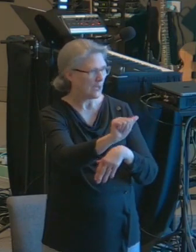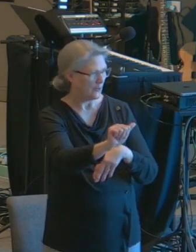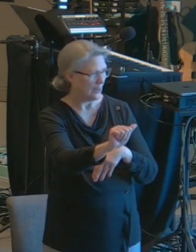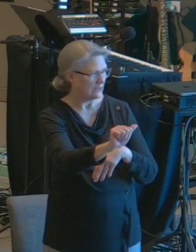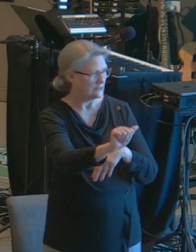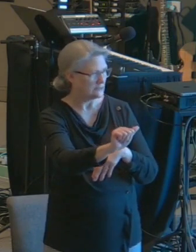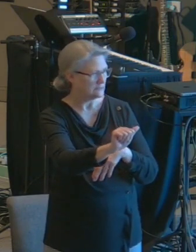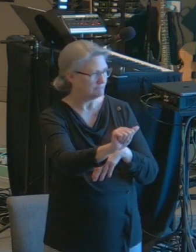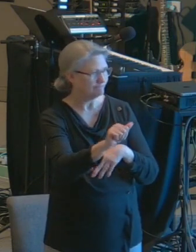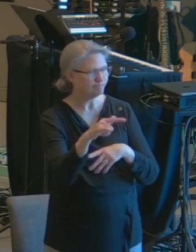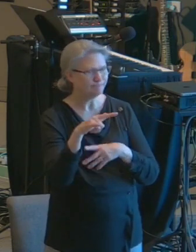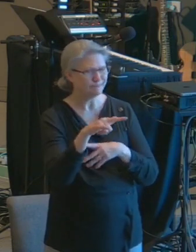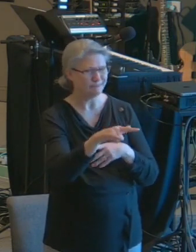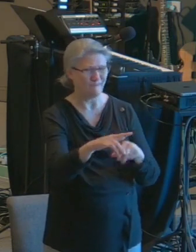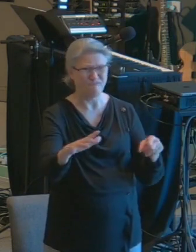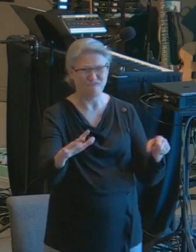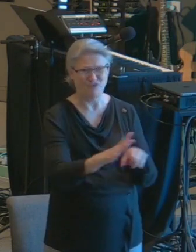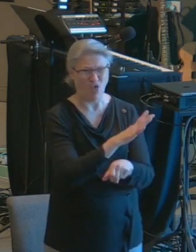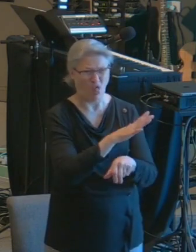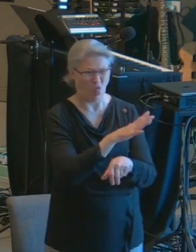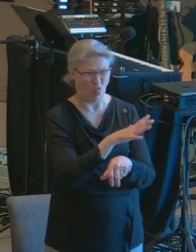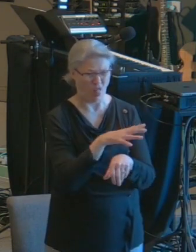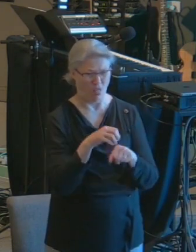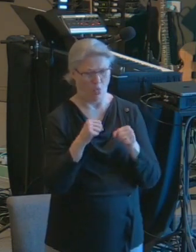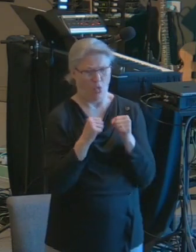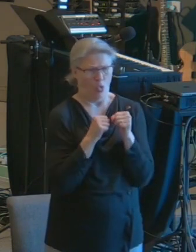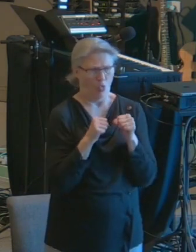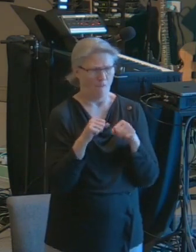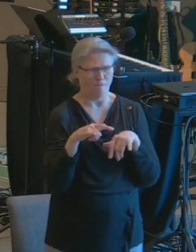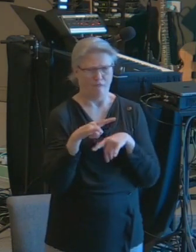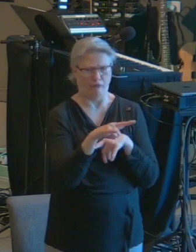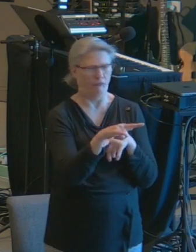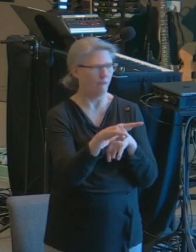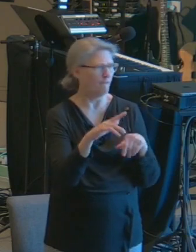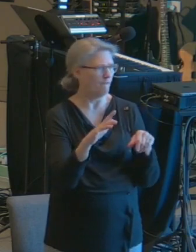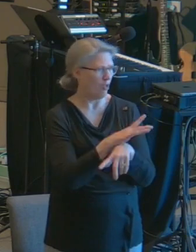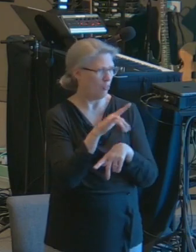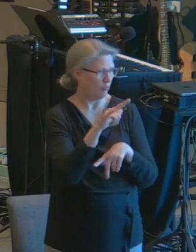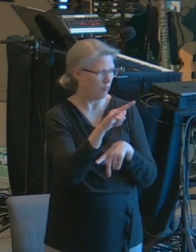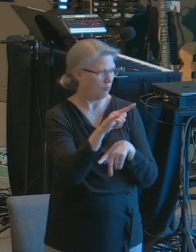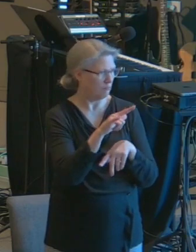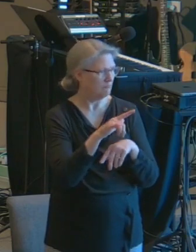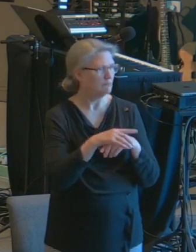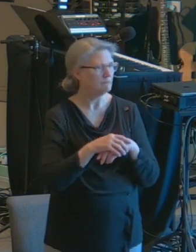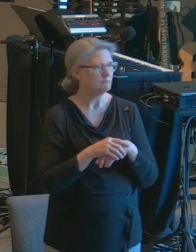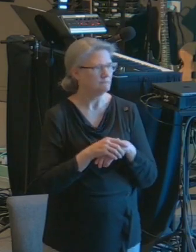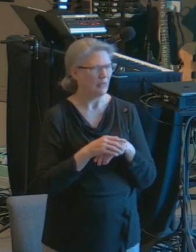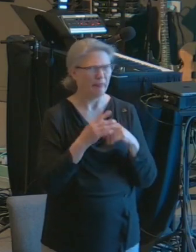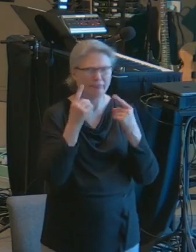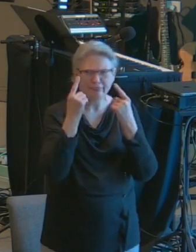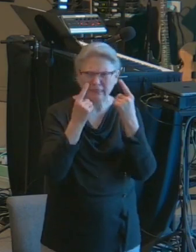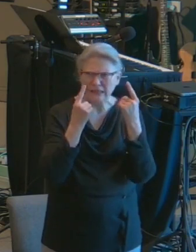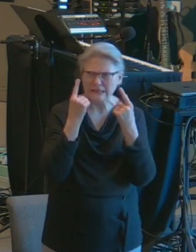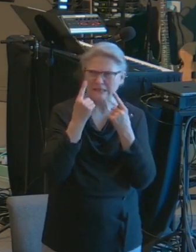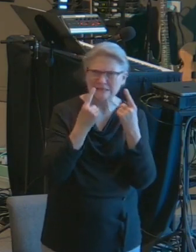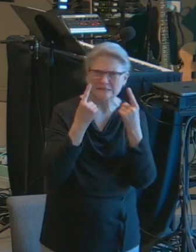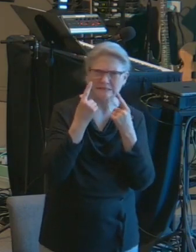It was packed and jammed. I began to contemplate